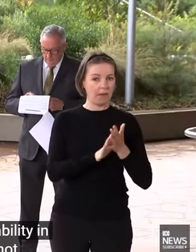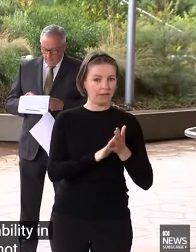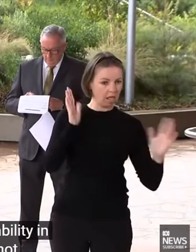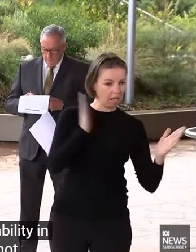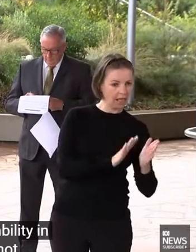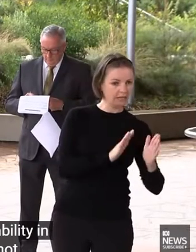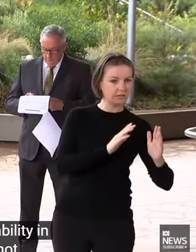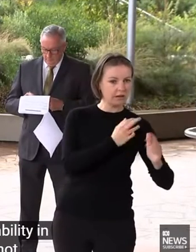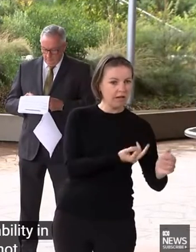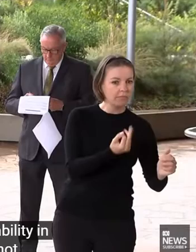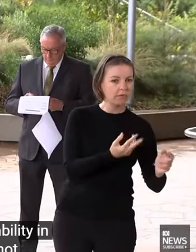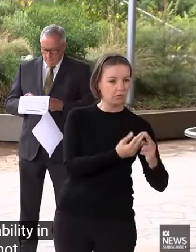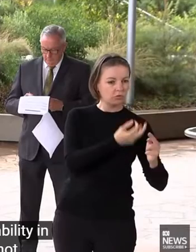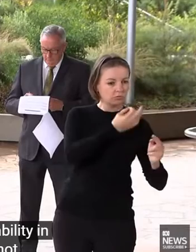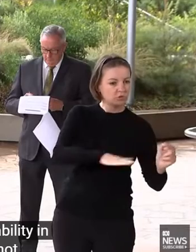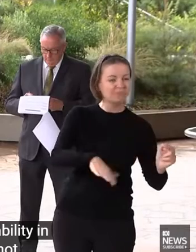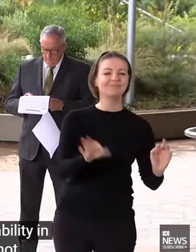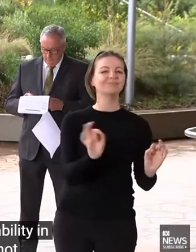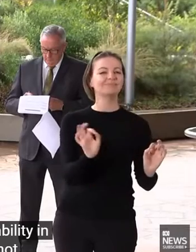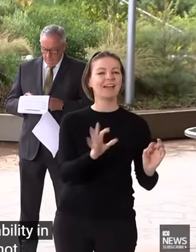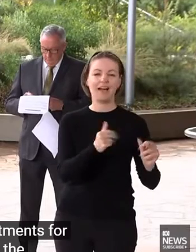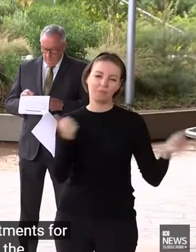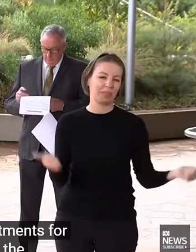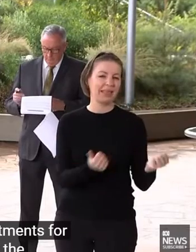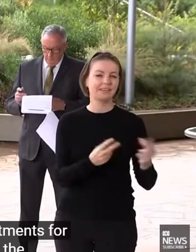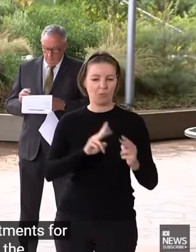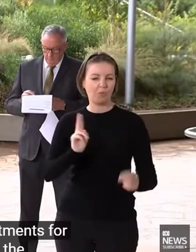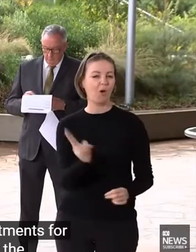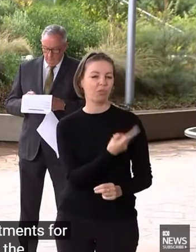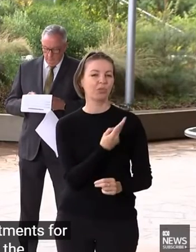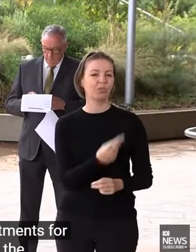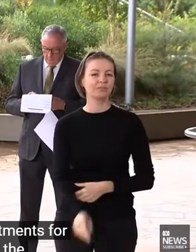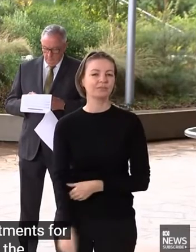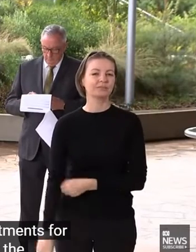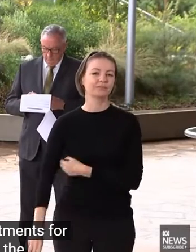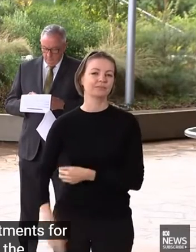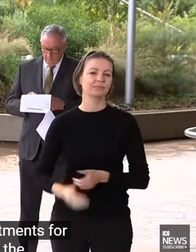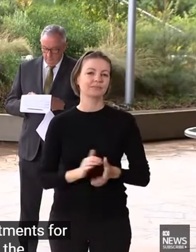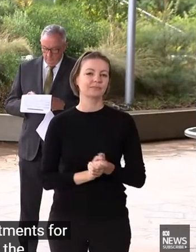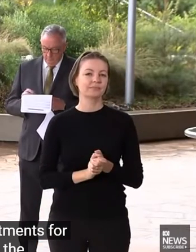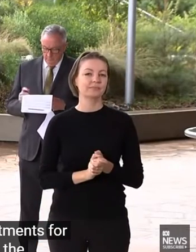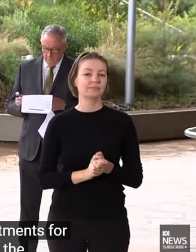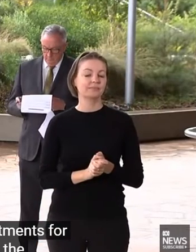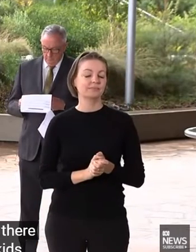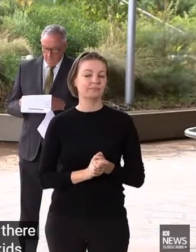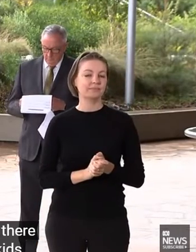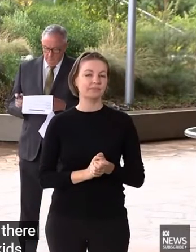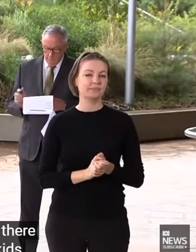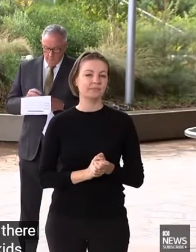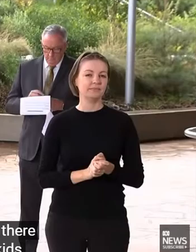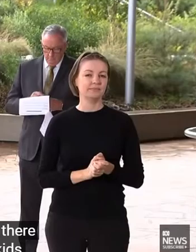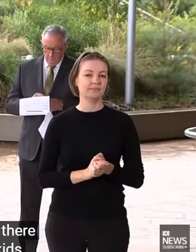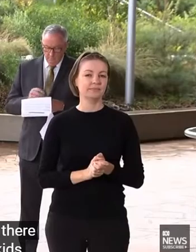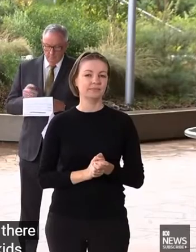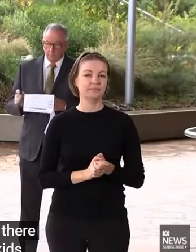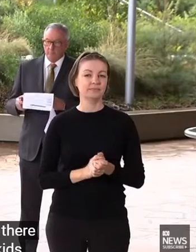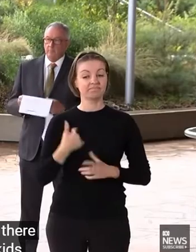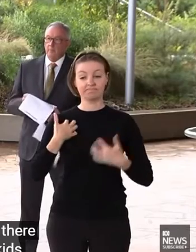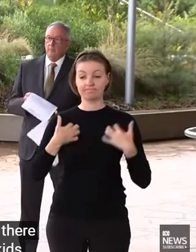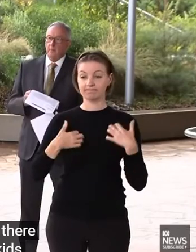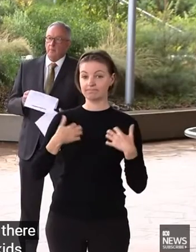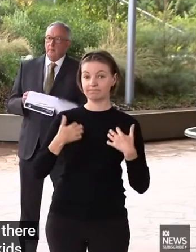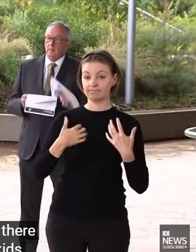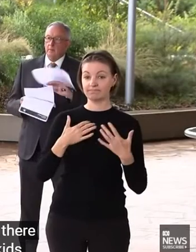appointments for the children, that the appointments are there specifically for kids across our clinics. I'm really looking